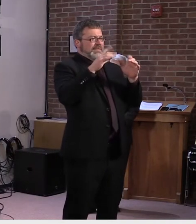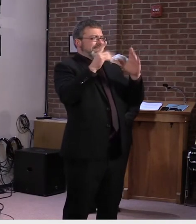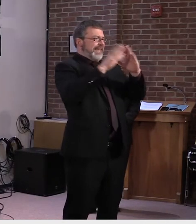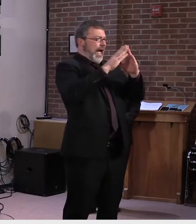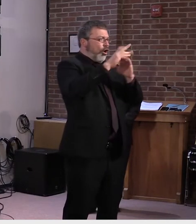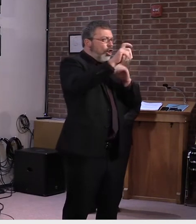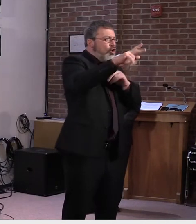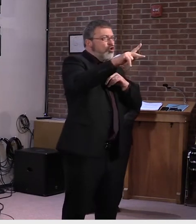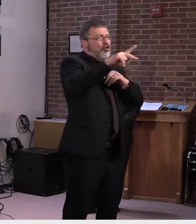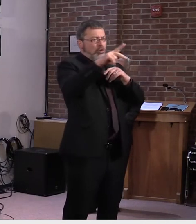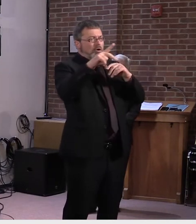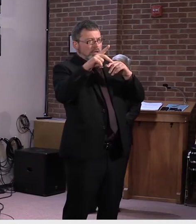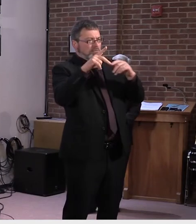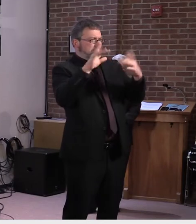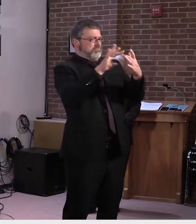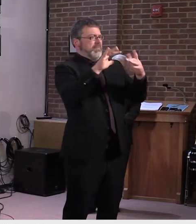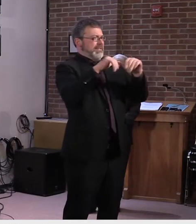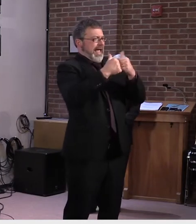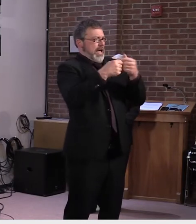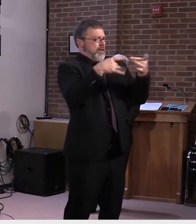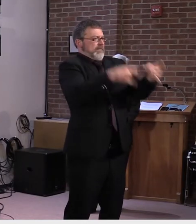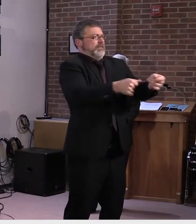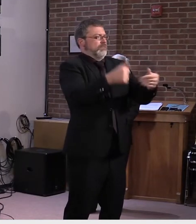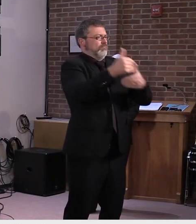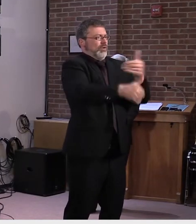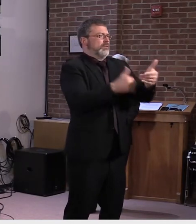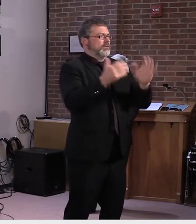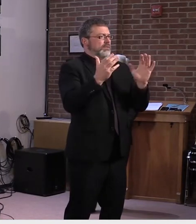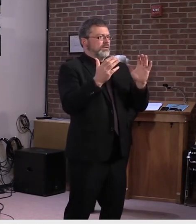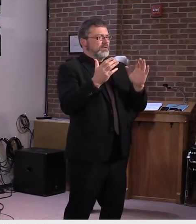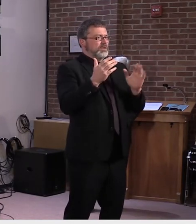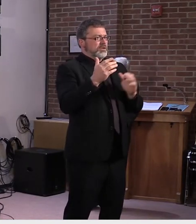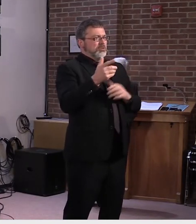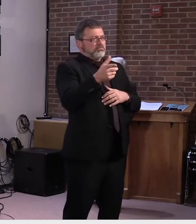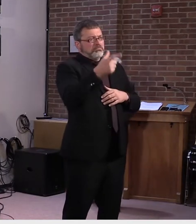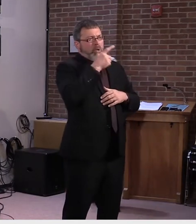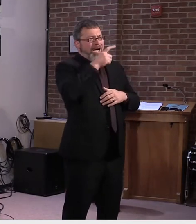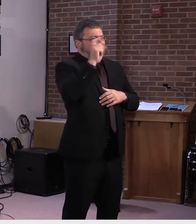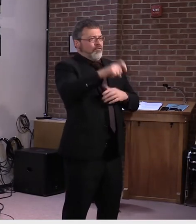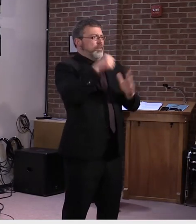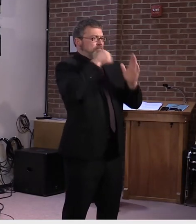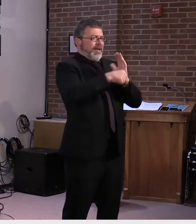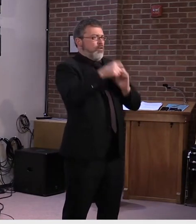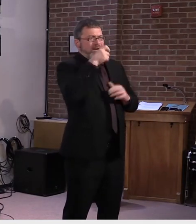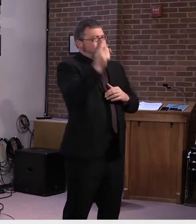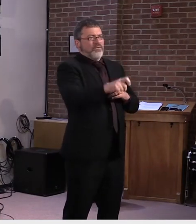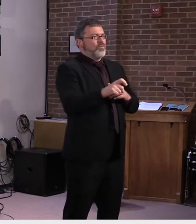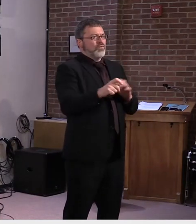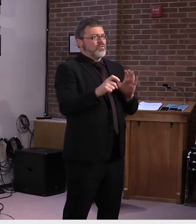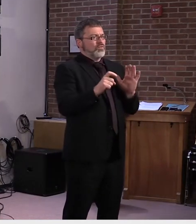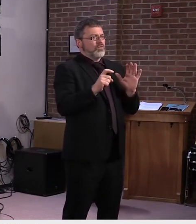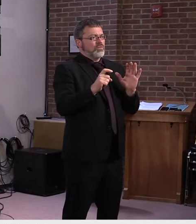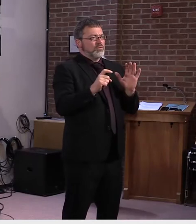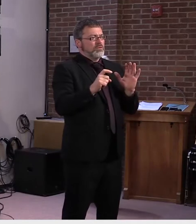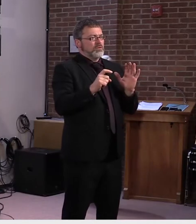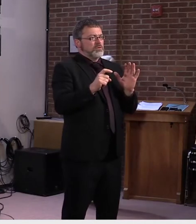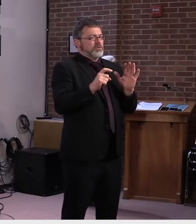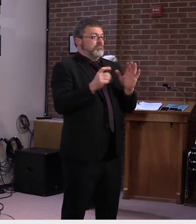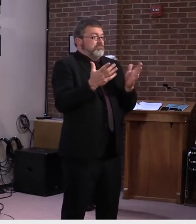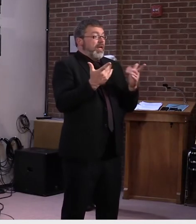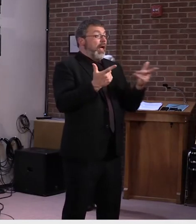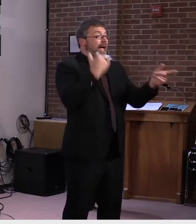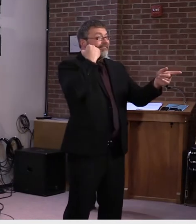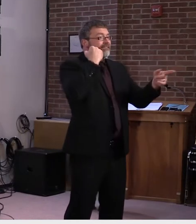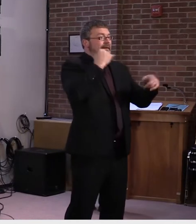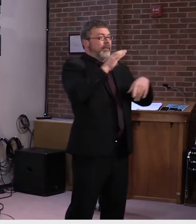system. Um, so if you're, you know, businesses are using it, that could delay, uh, some of their, uh, postal operations